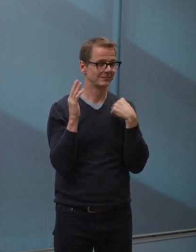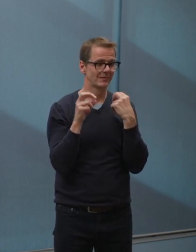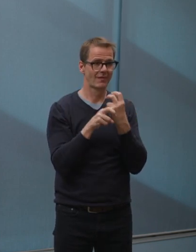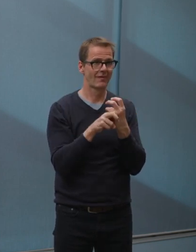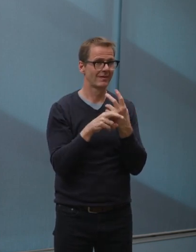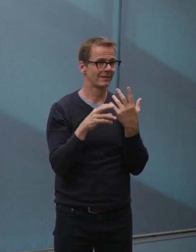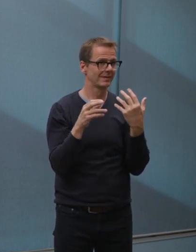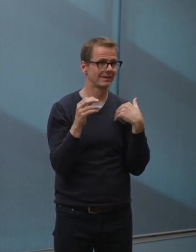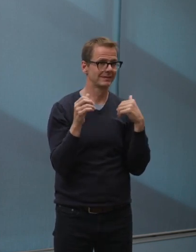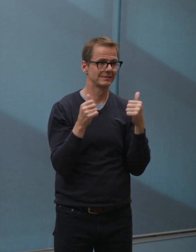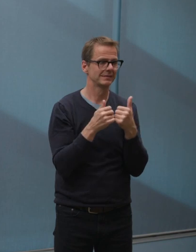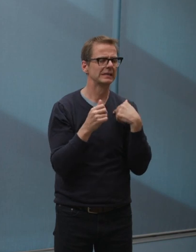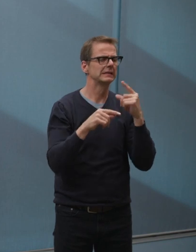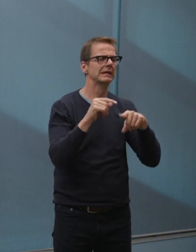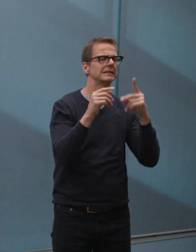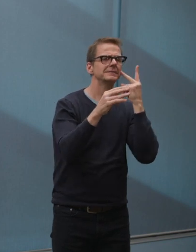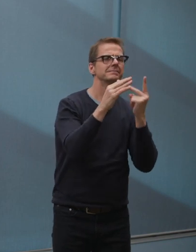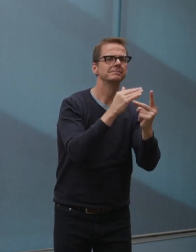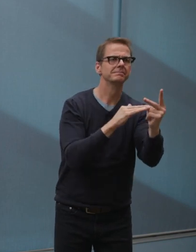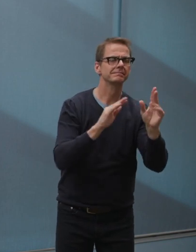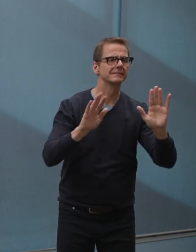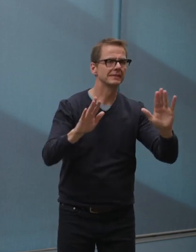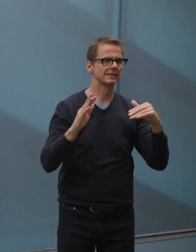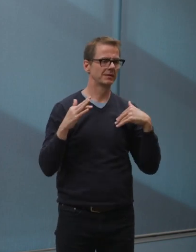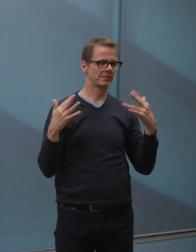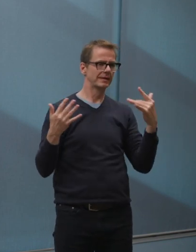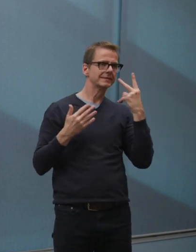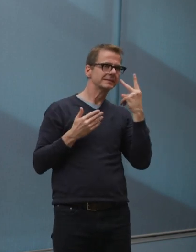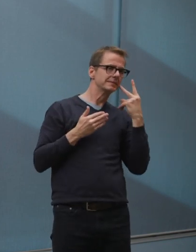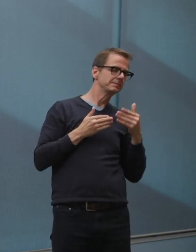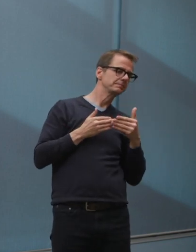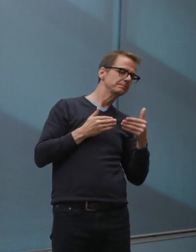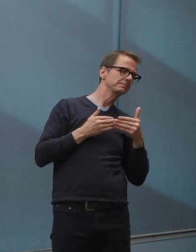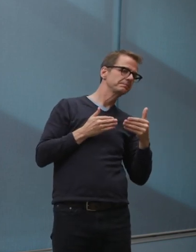until that occurs next week. Do you have a follow-up, Dustin?